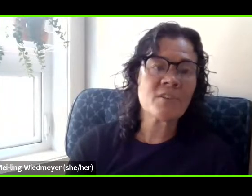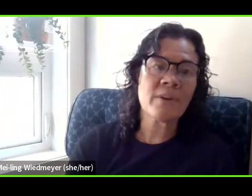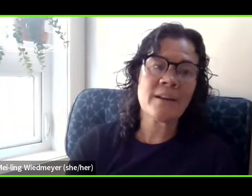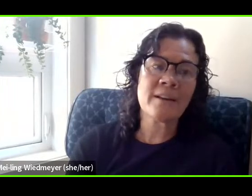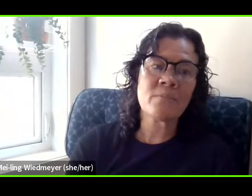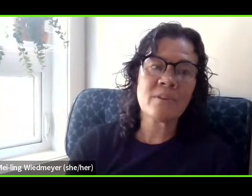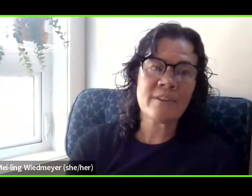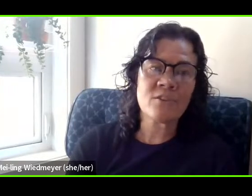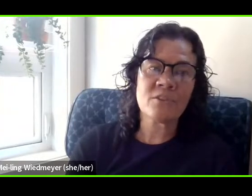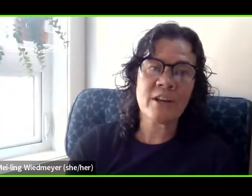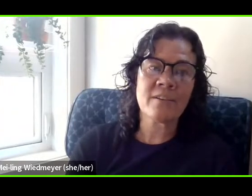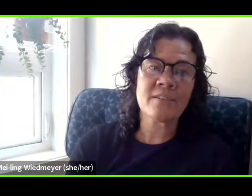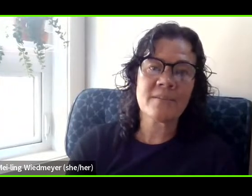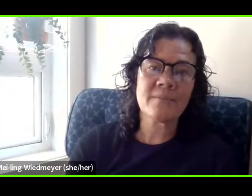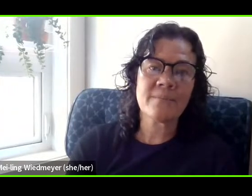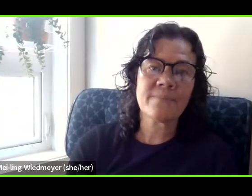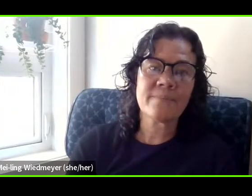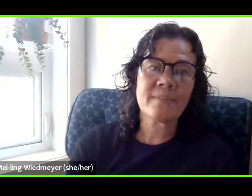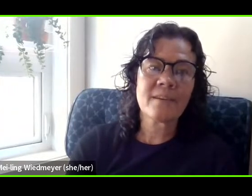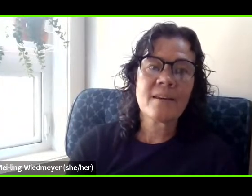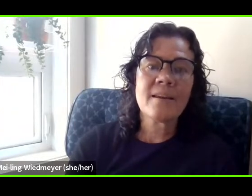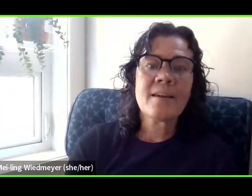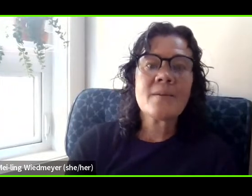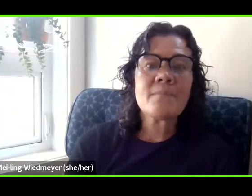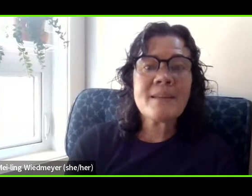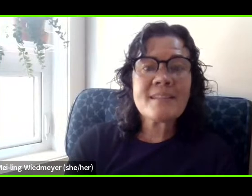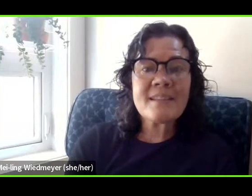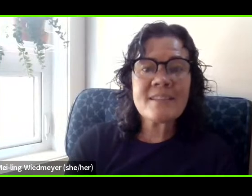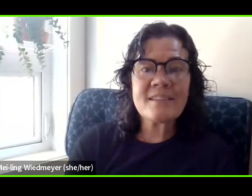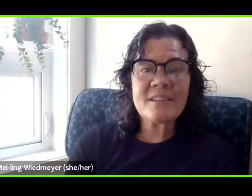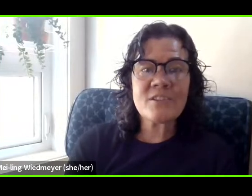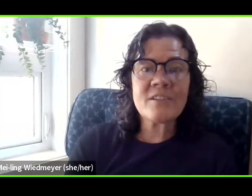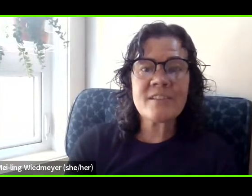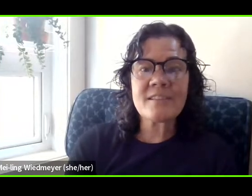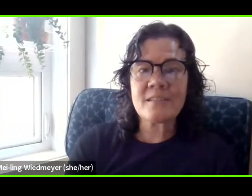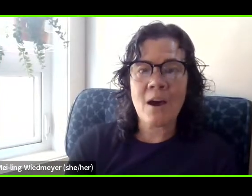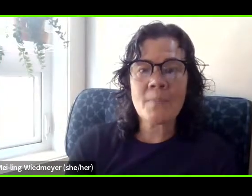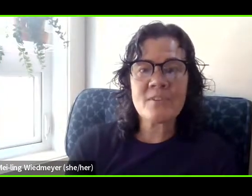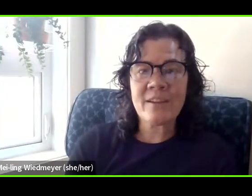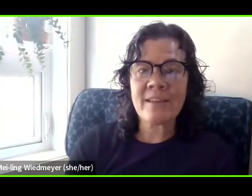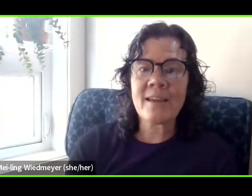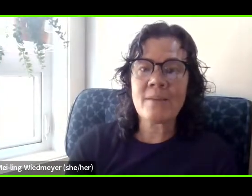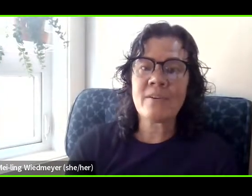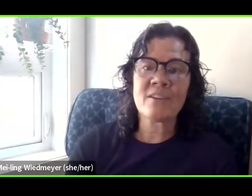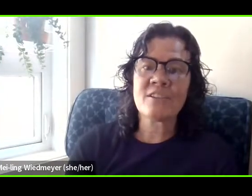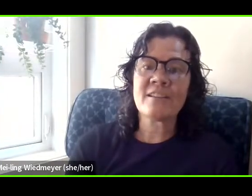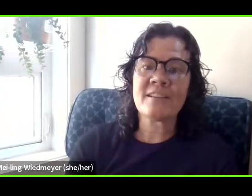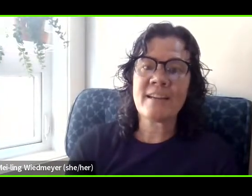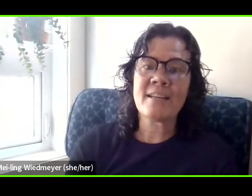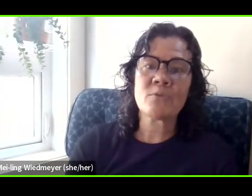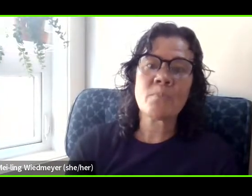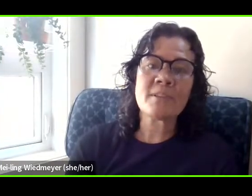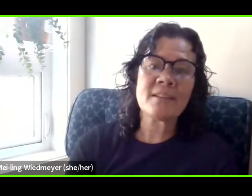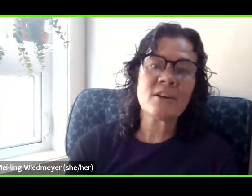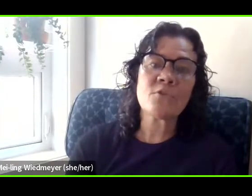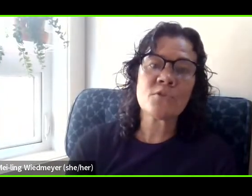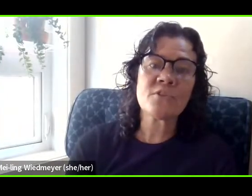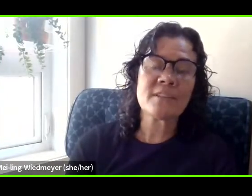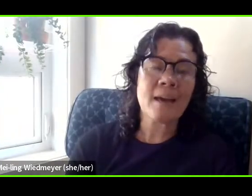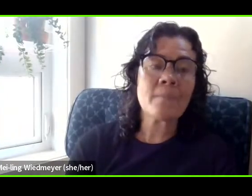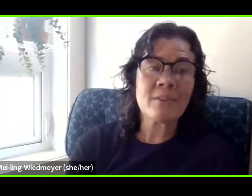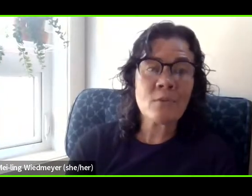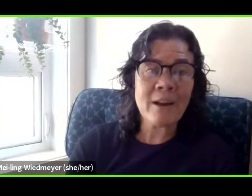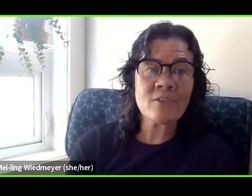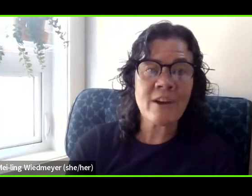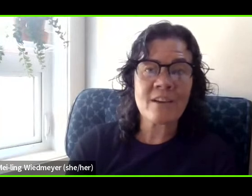them were incarcerated in provincial jails. BC's decision to stop jailing immigration detainees represents a